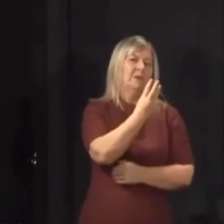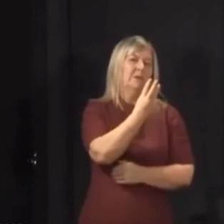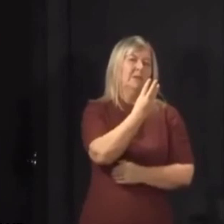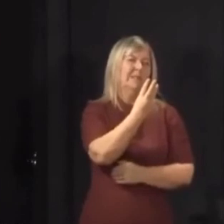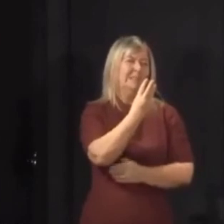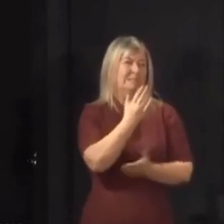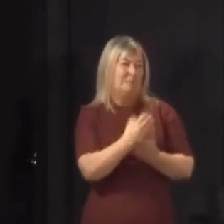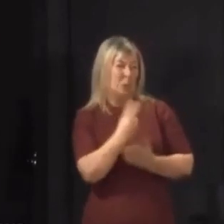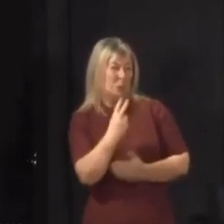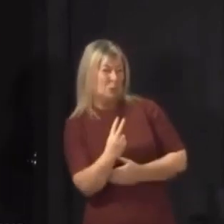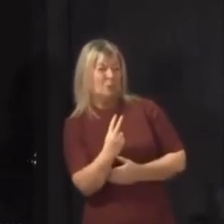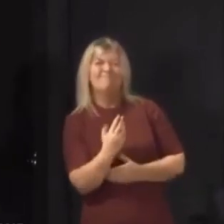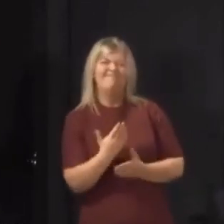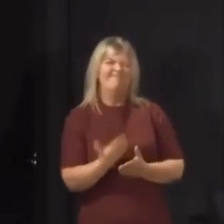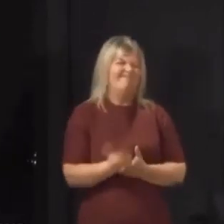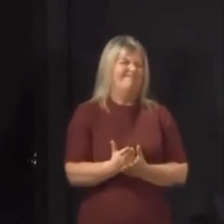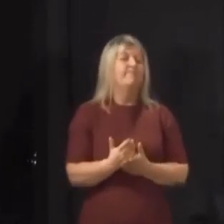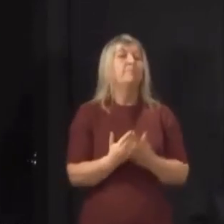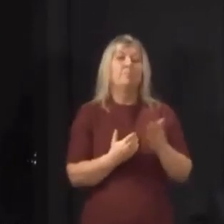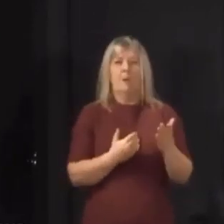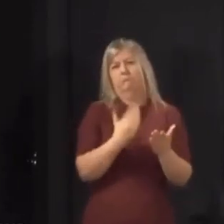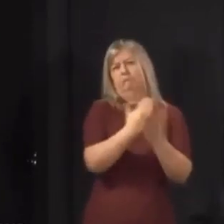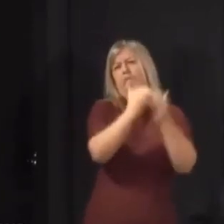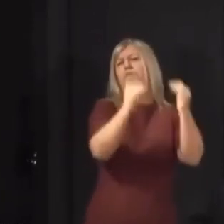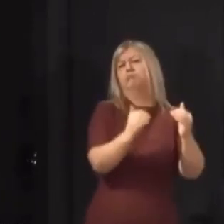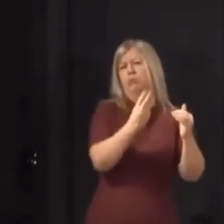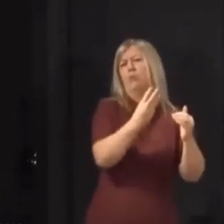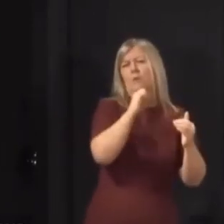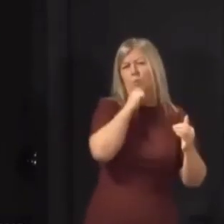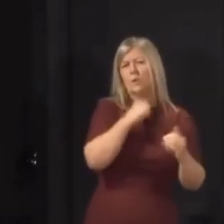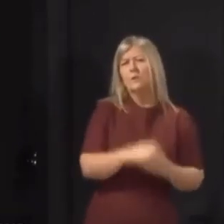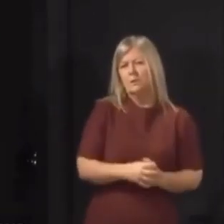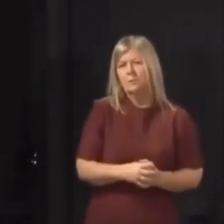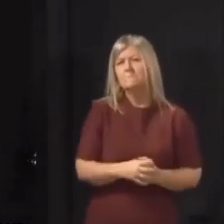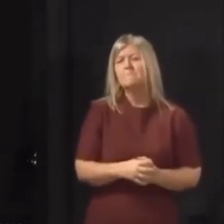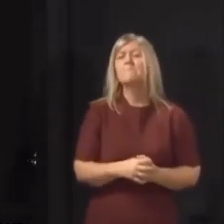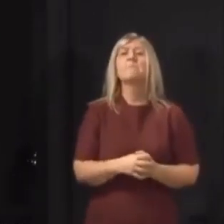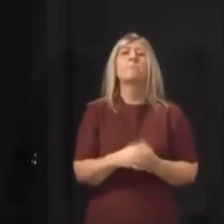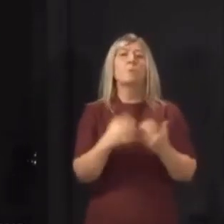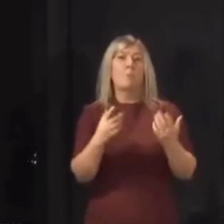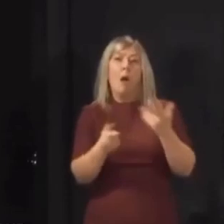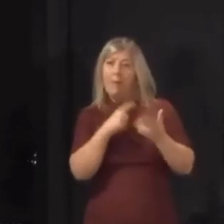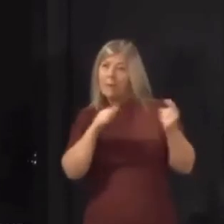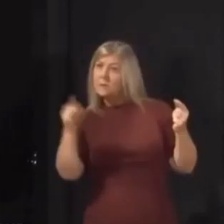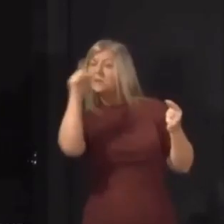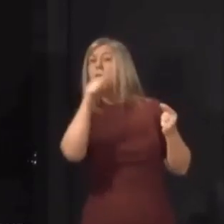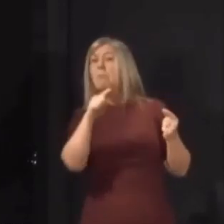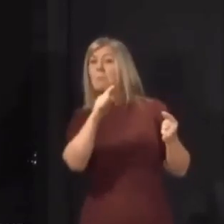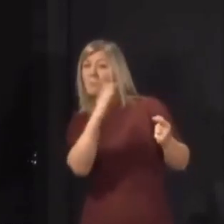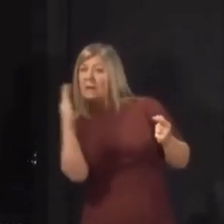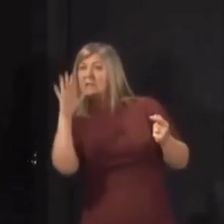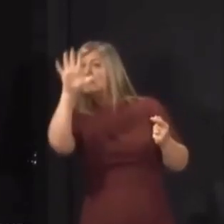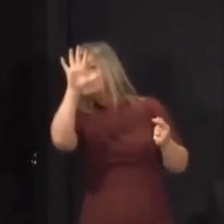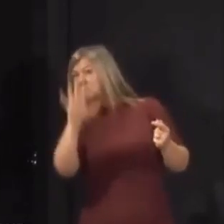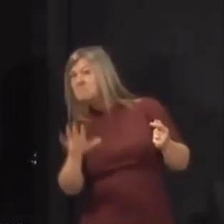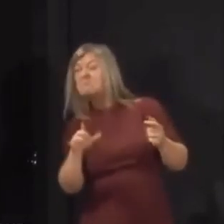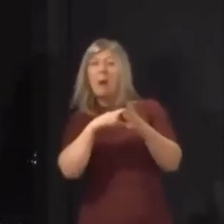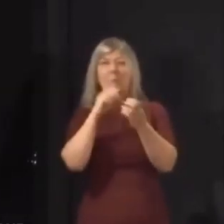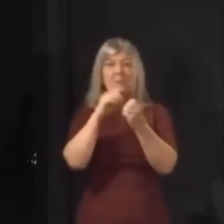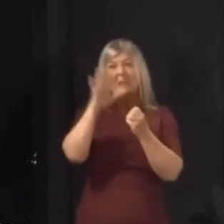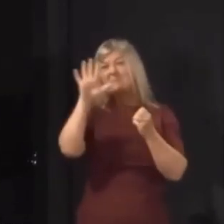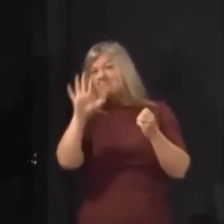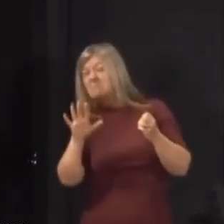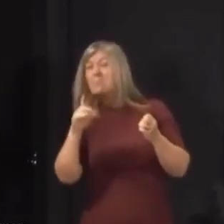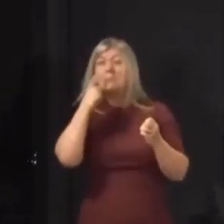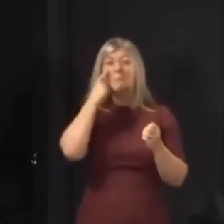Scotland, floppy boobies. So you might want to consider that when you're thinking about the vaccination, whether you should take it or no. Right, over